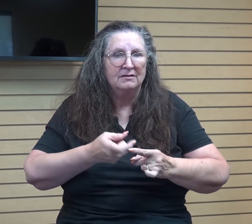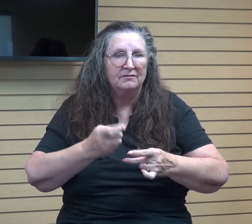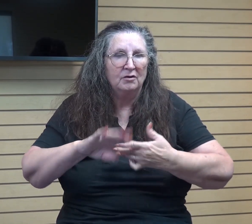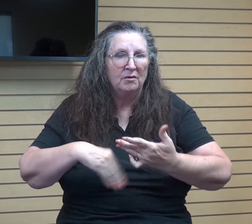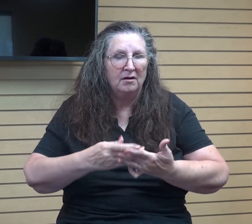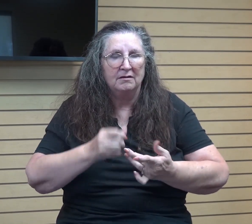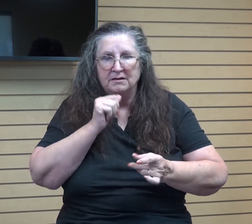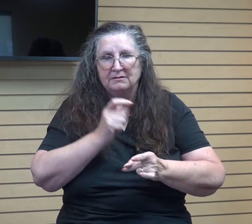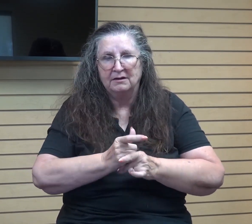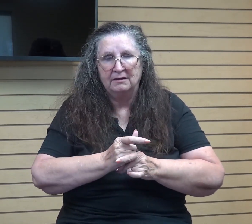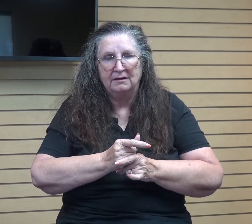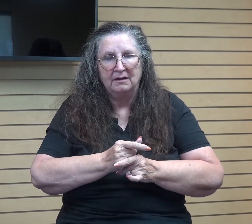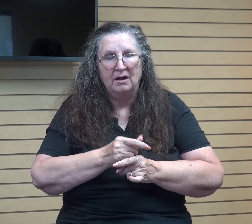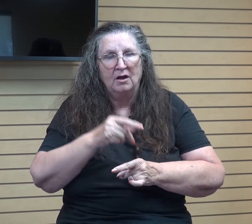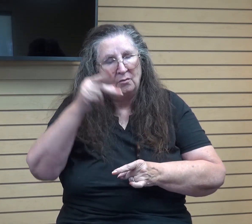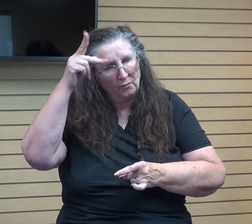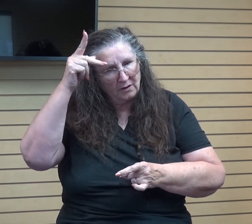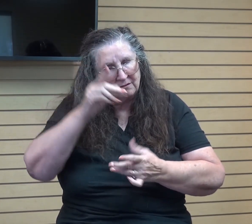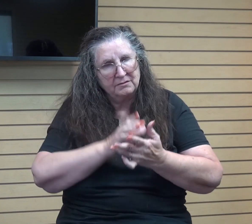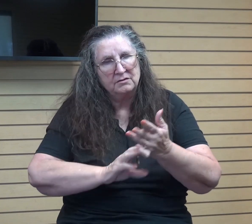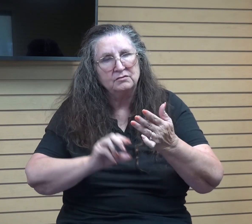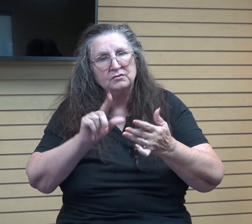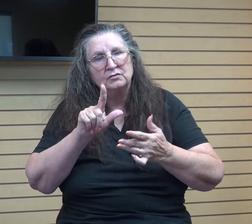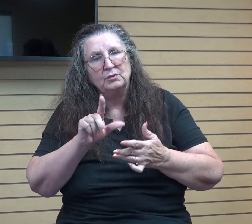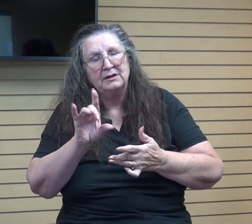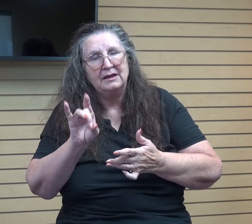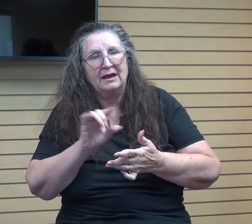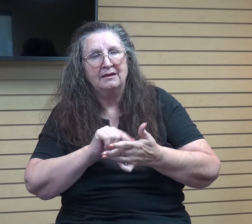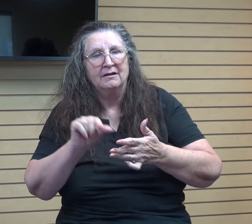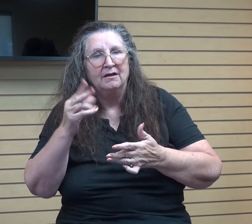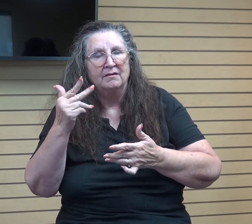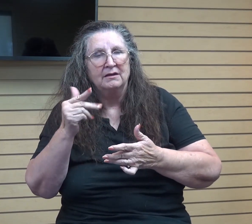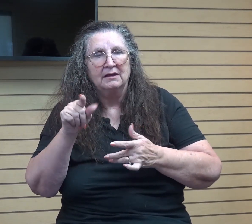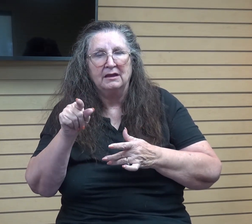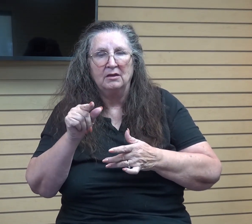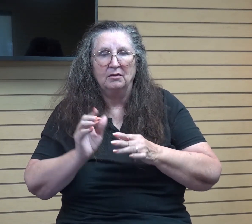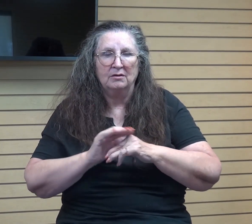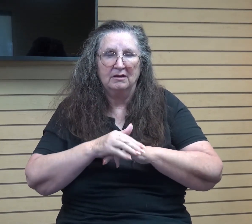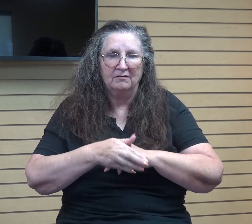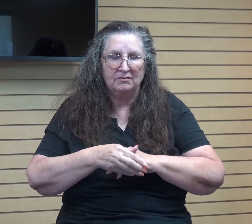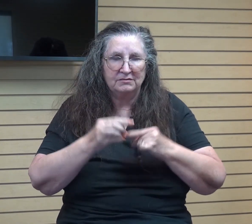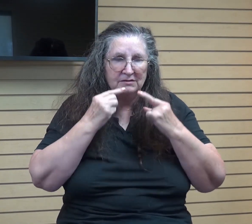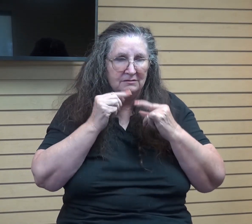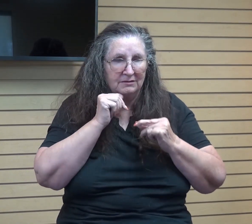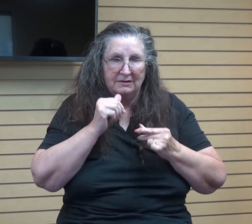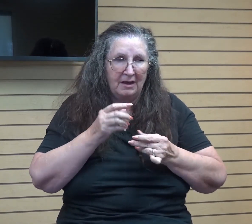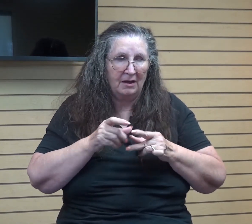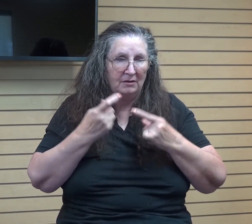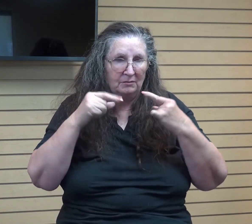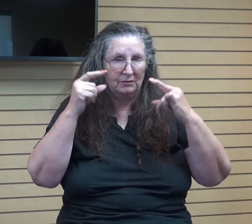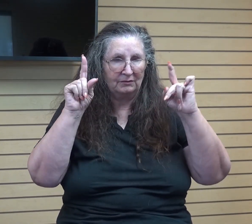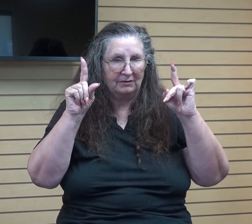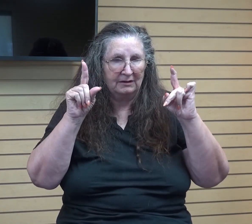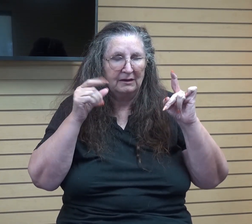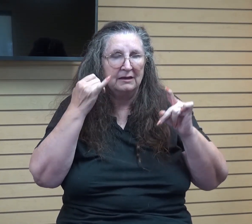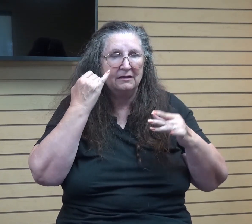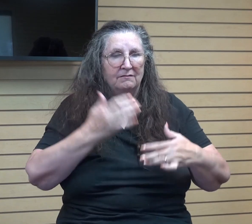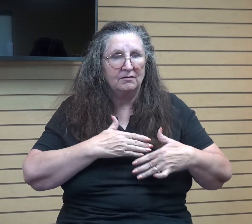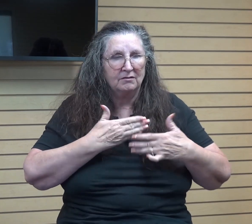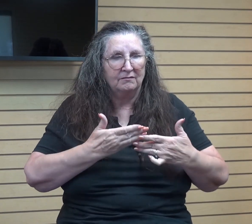28, 13, we read, He who covers his sins will not prosper, but whoever confesses and forsakes